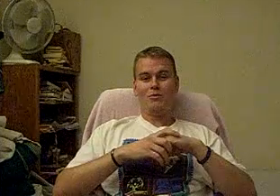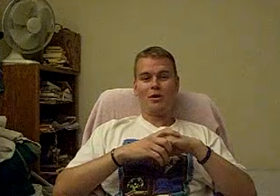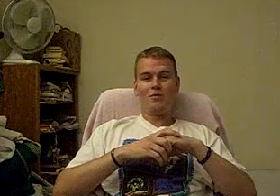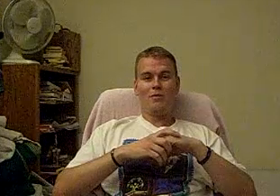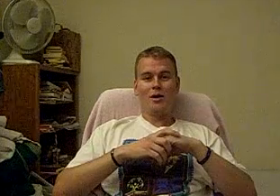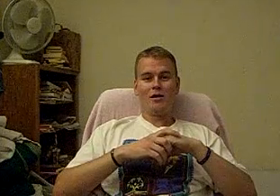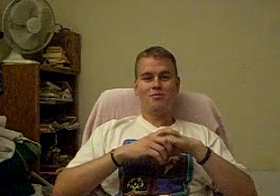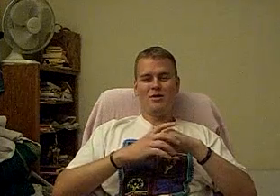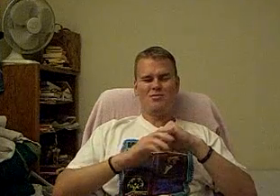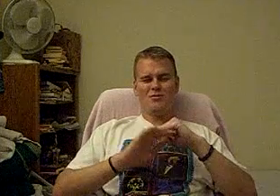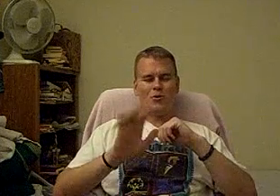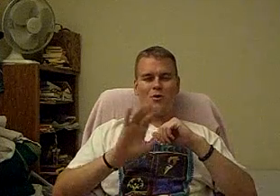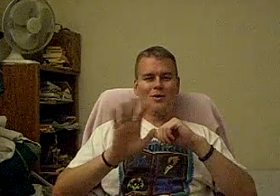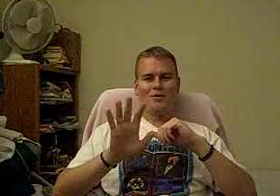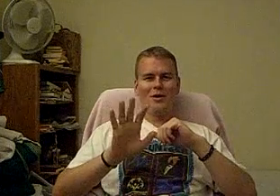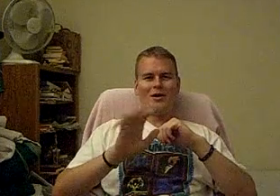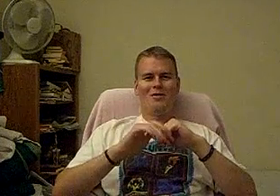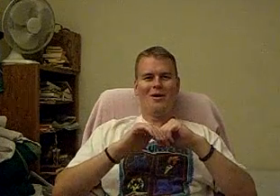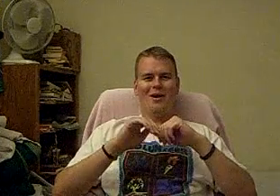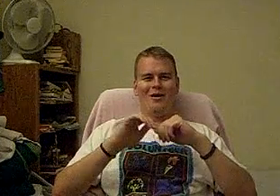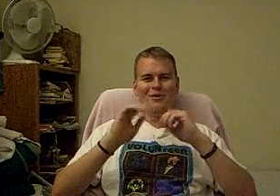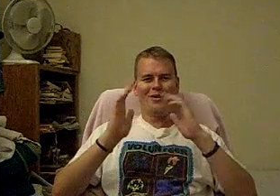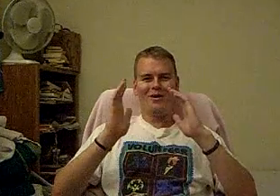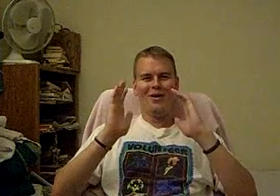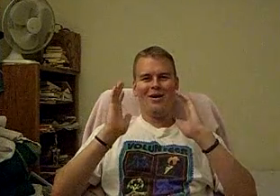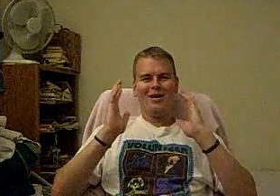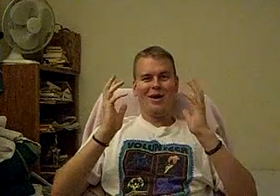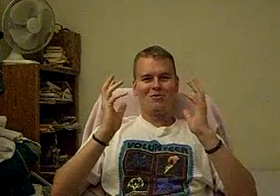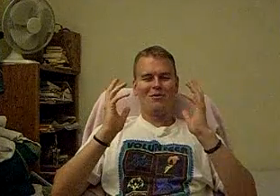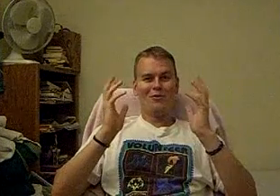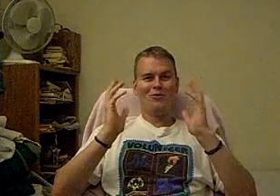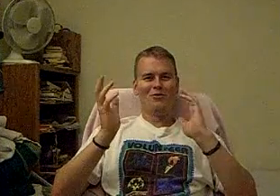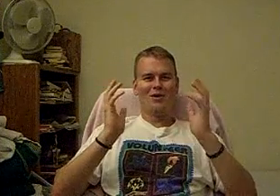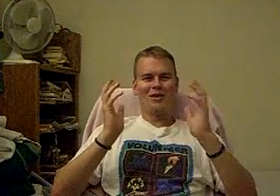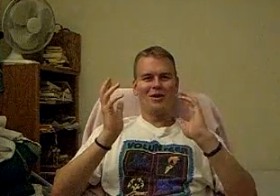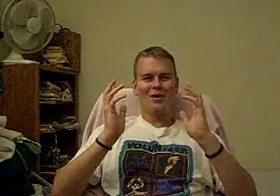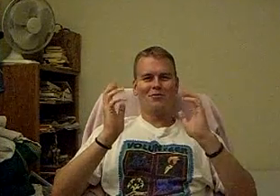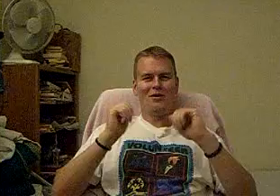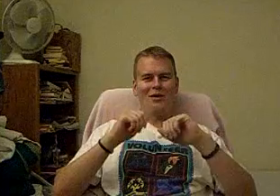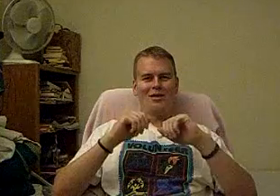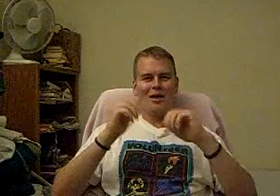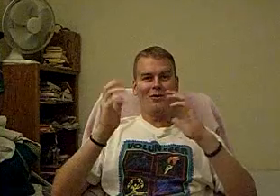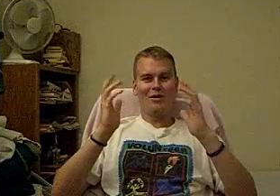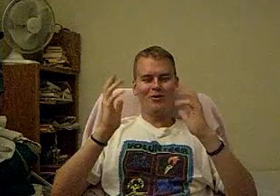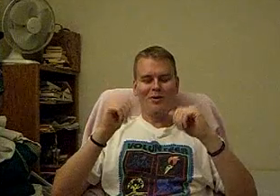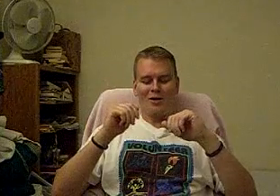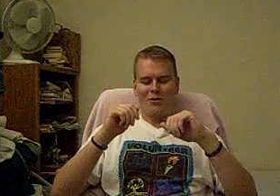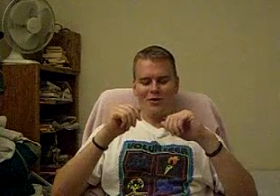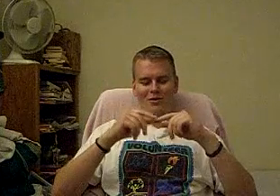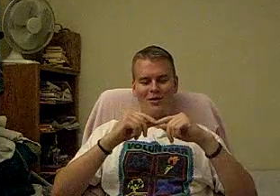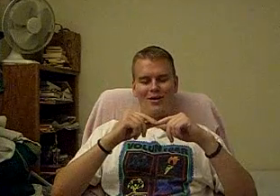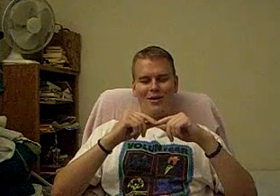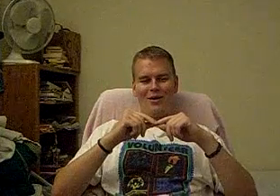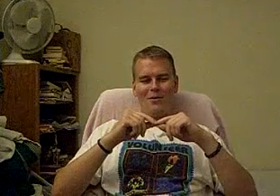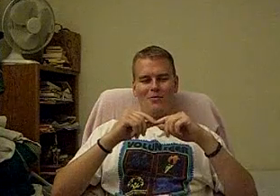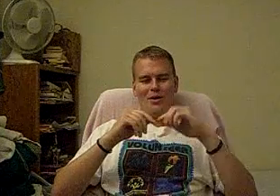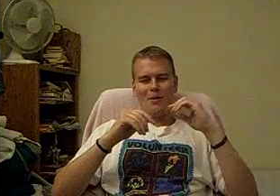give them makeup, but don't worry about the makeup, you know, but, you know, they have to be able to move in the outfit, and that way, you know, make it realistic. But,